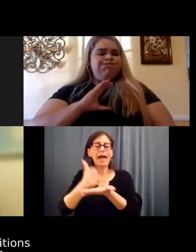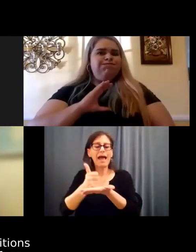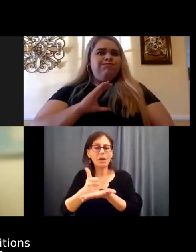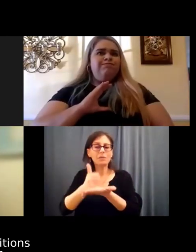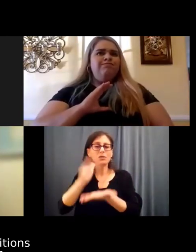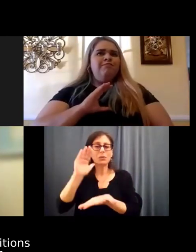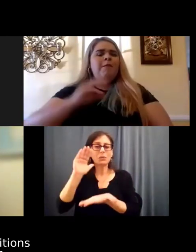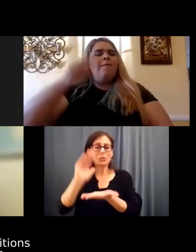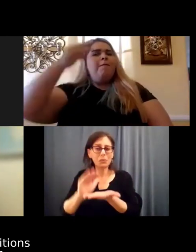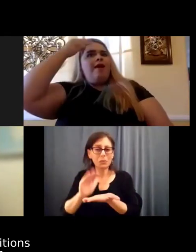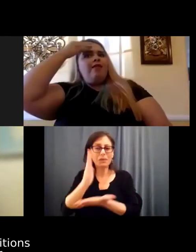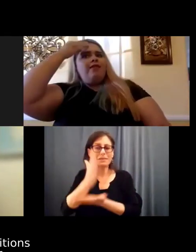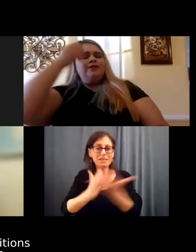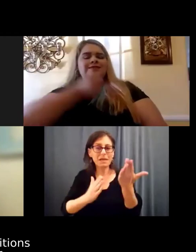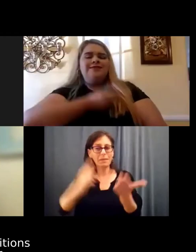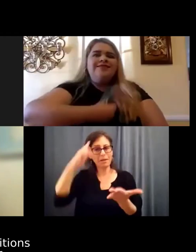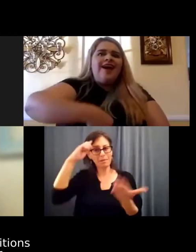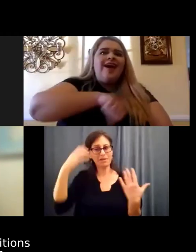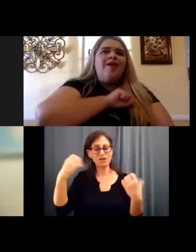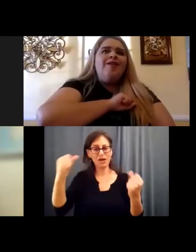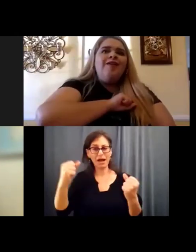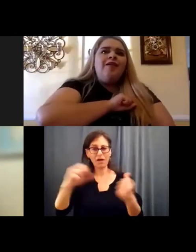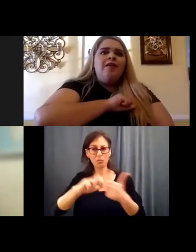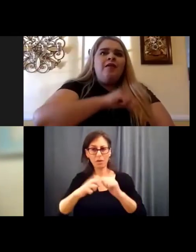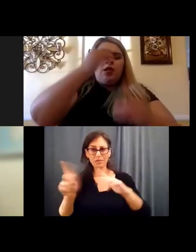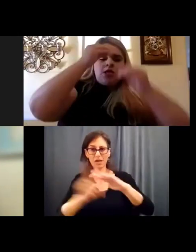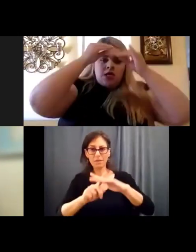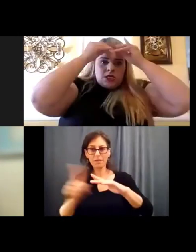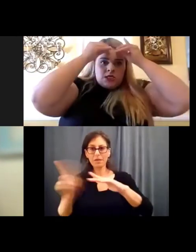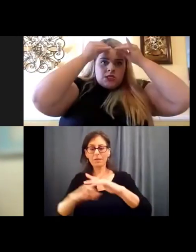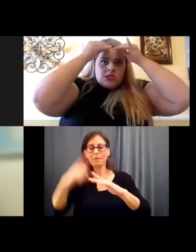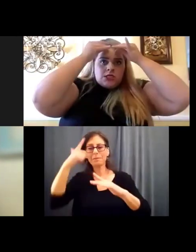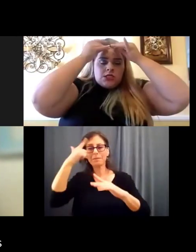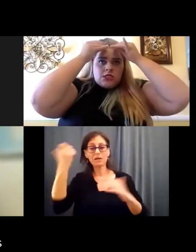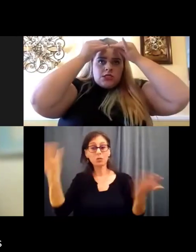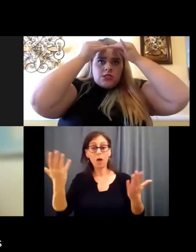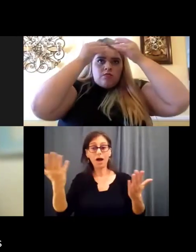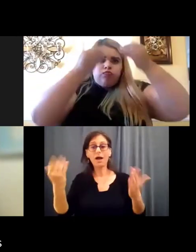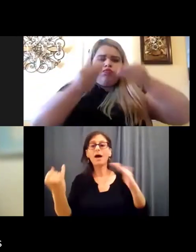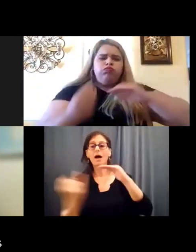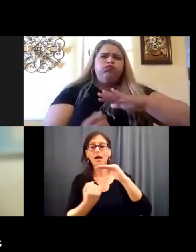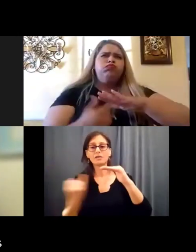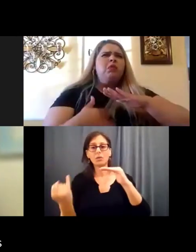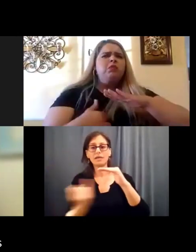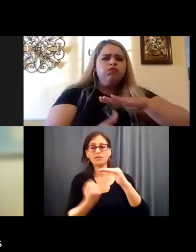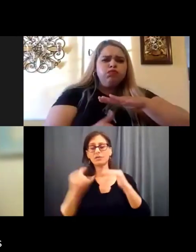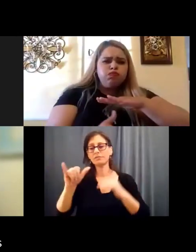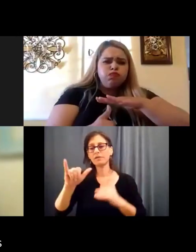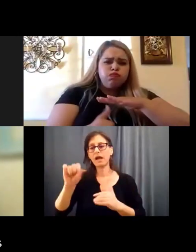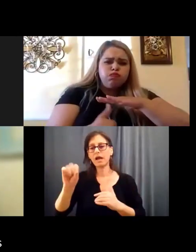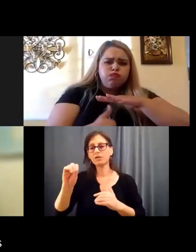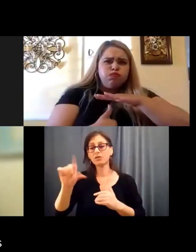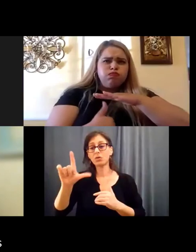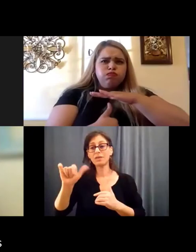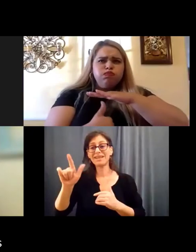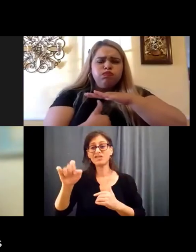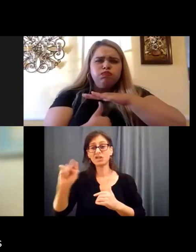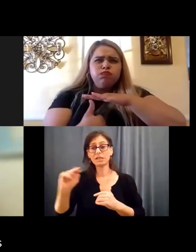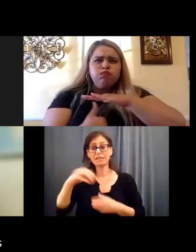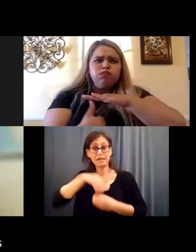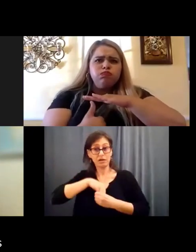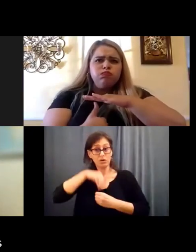health conditions that were starting to surface because of isolation, uh, isolation, whether it's internal